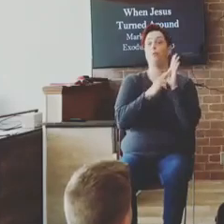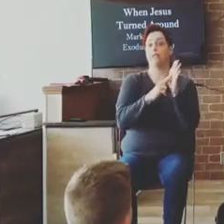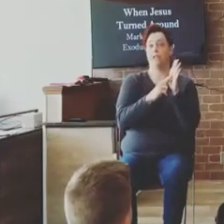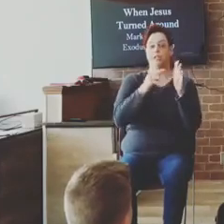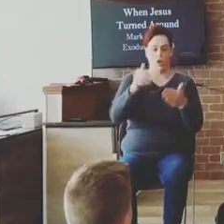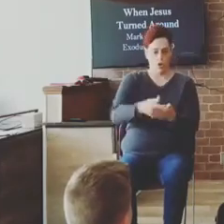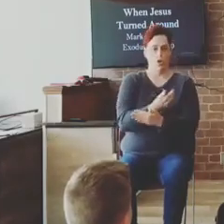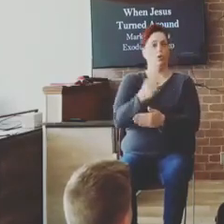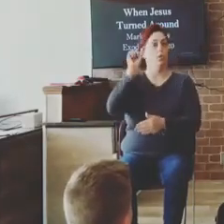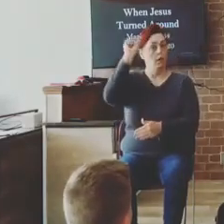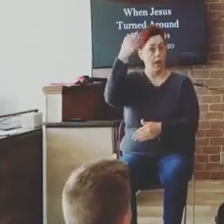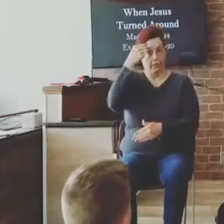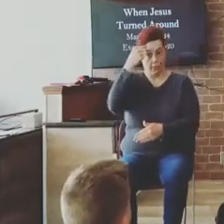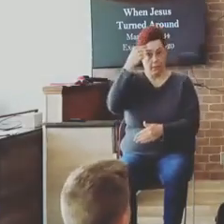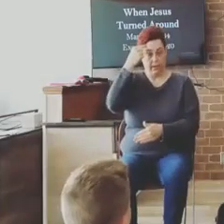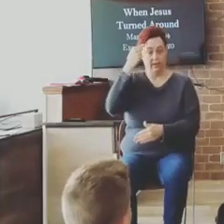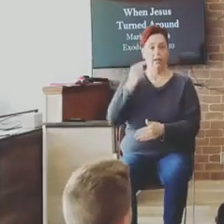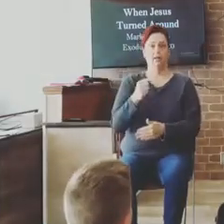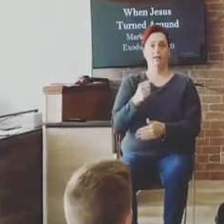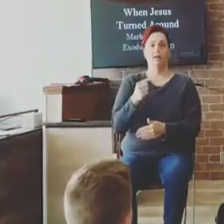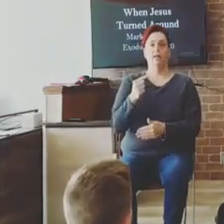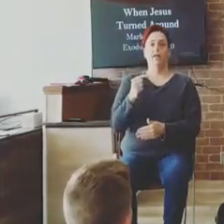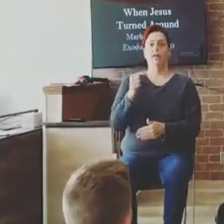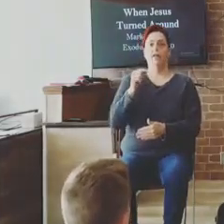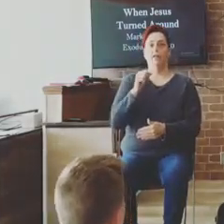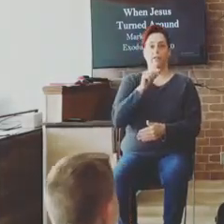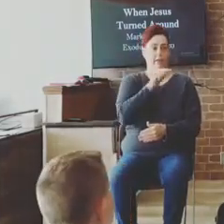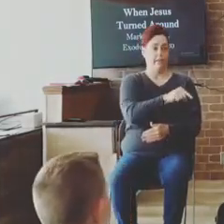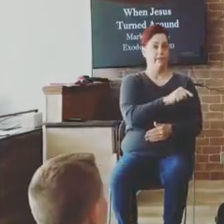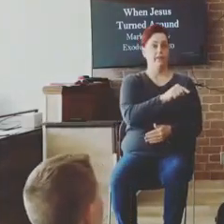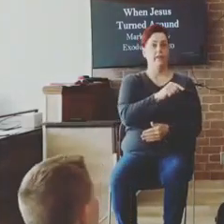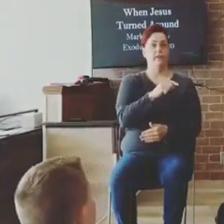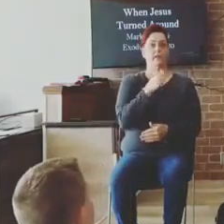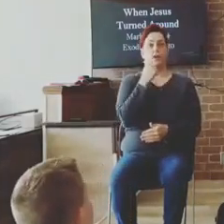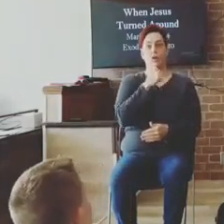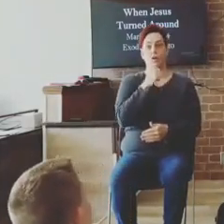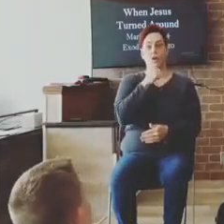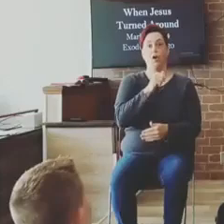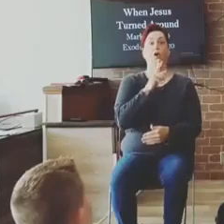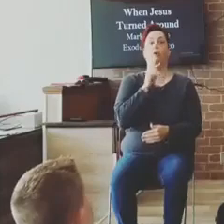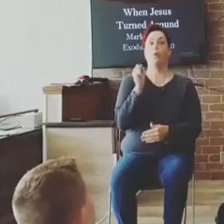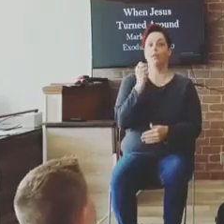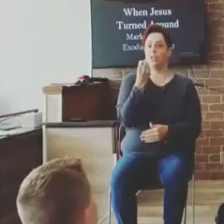daughter. You know how old his daughter was? Anyone want take a guess? Twelve.